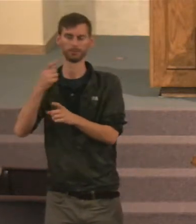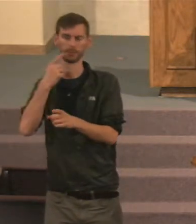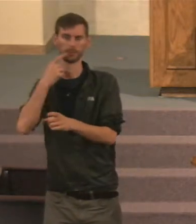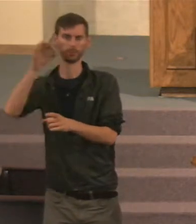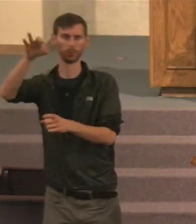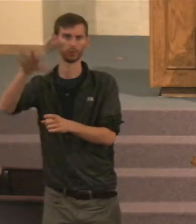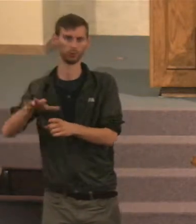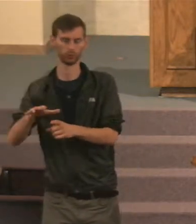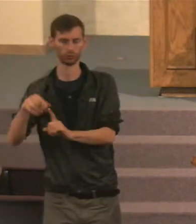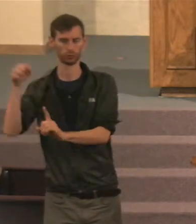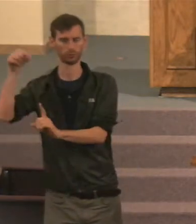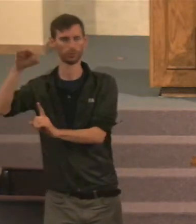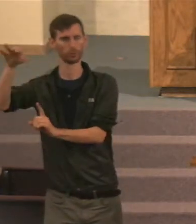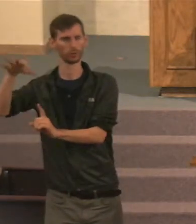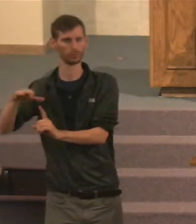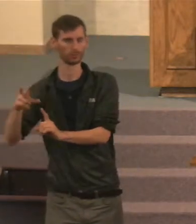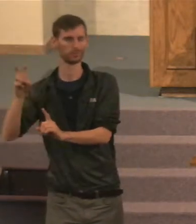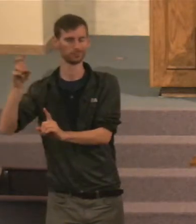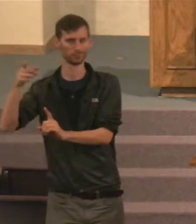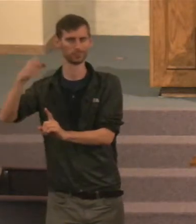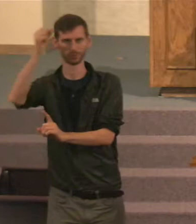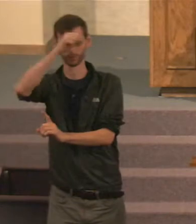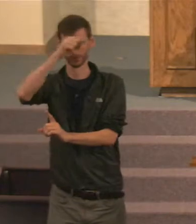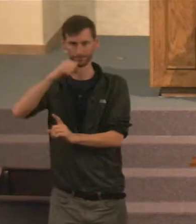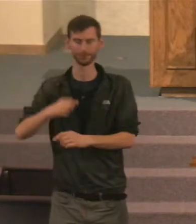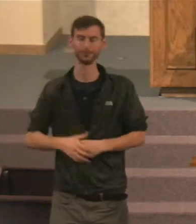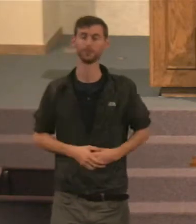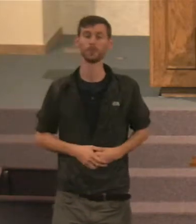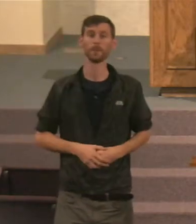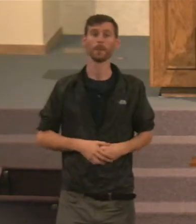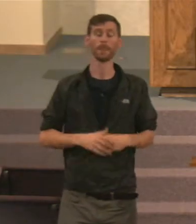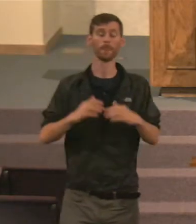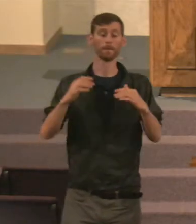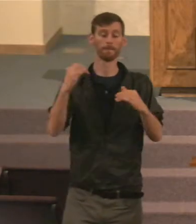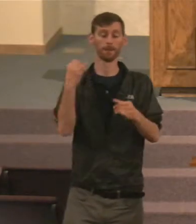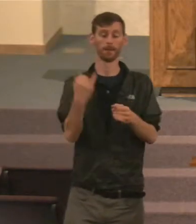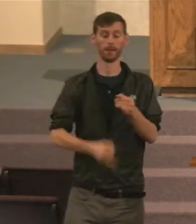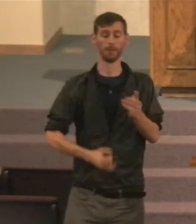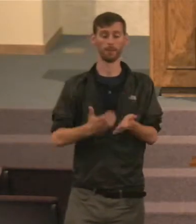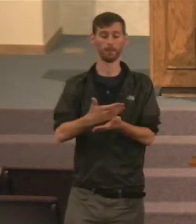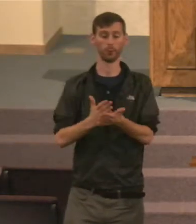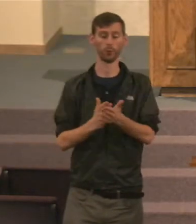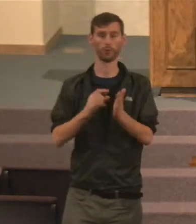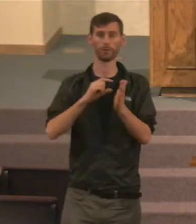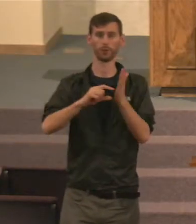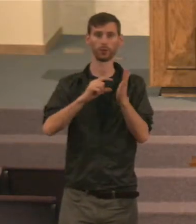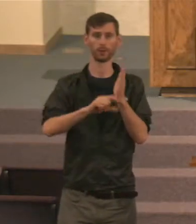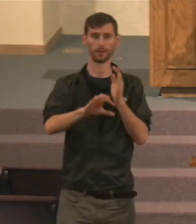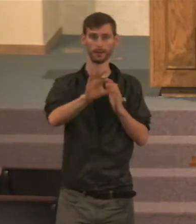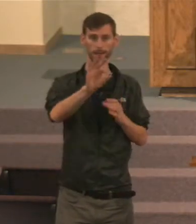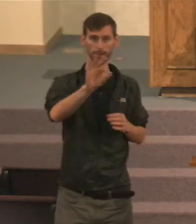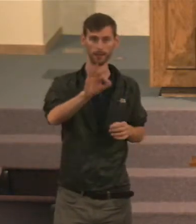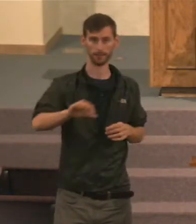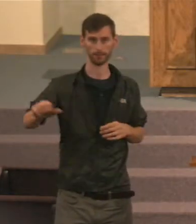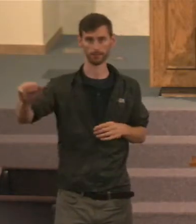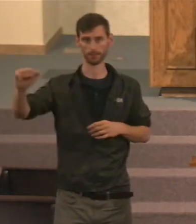That would identify more, With Solomon. Now, The last part, Verses 9 and 10,